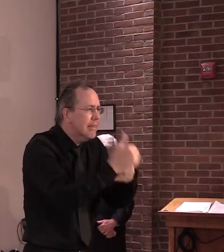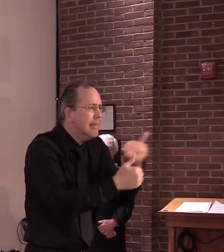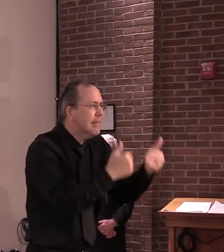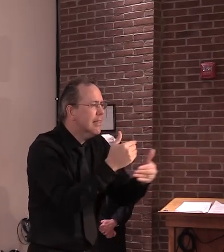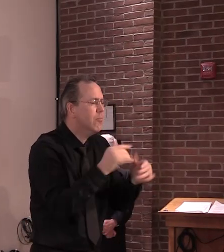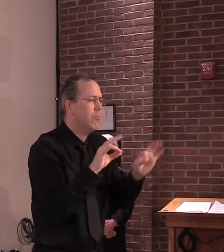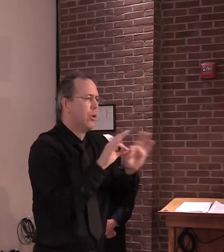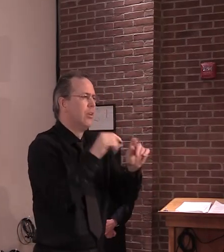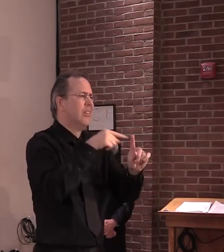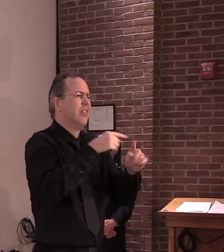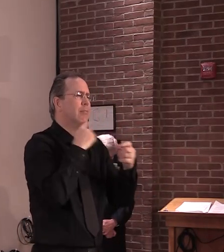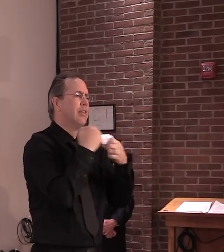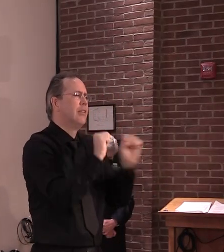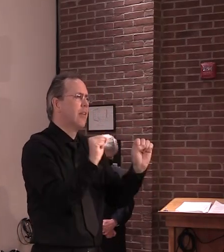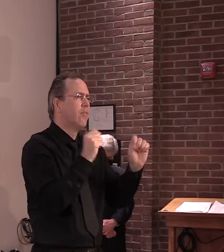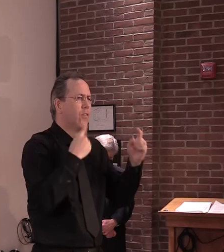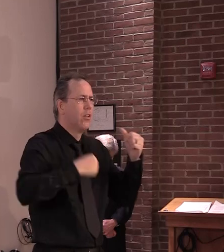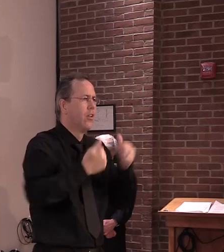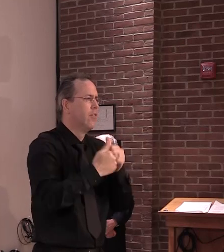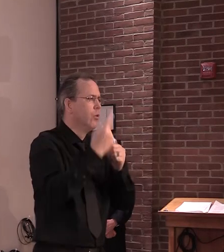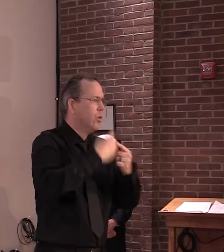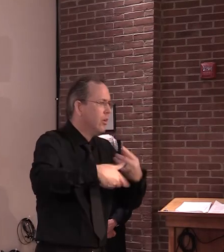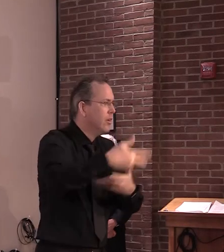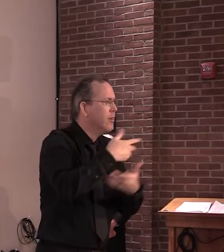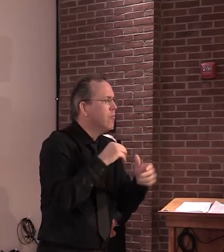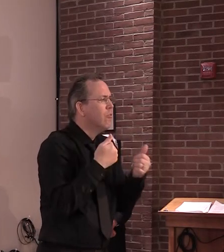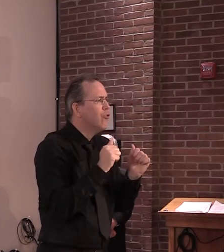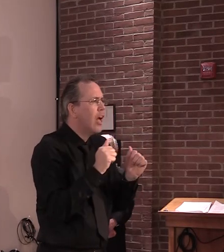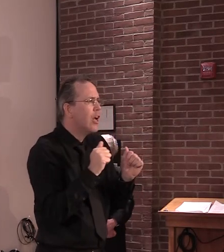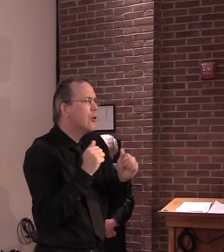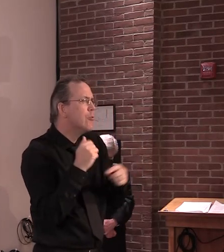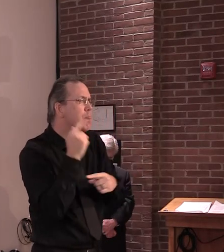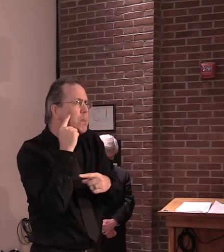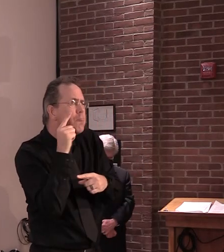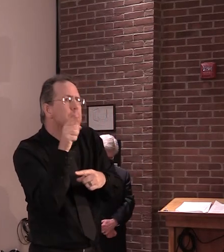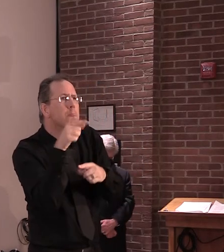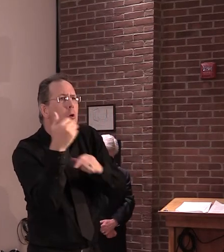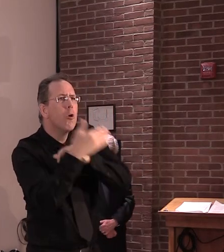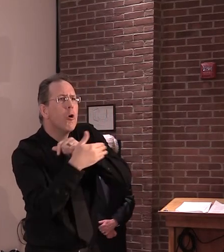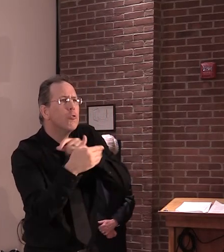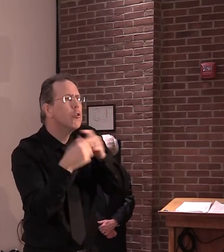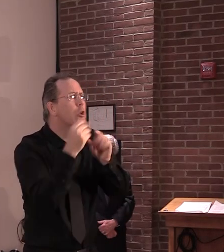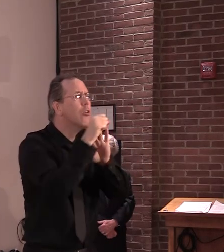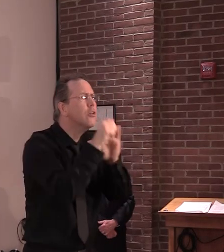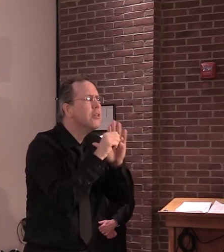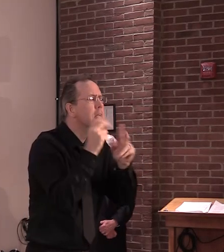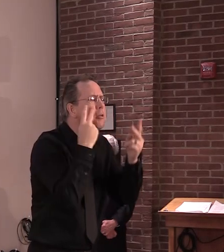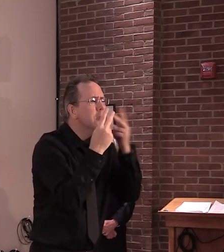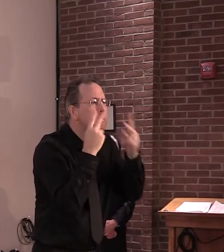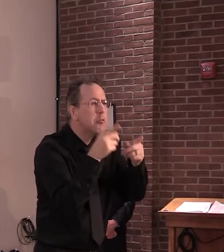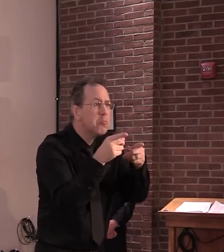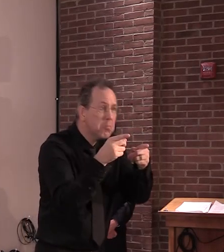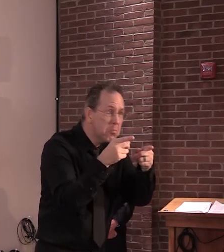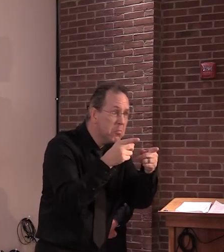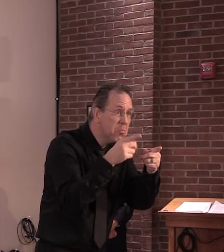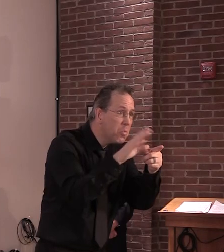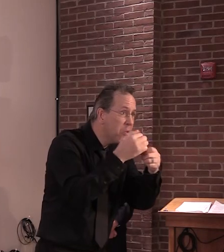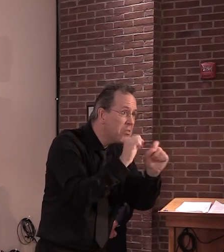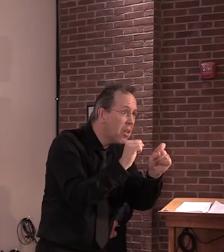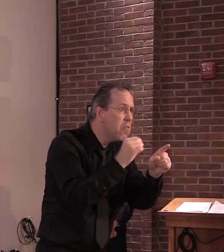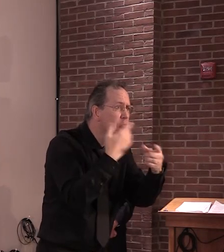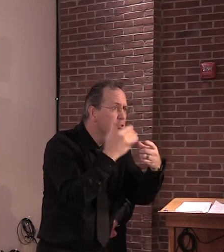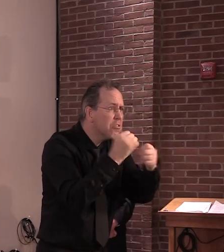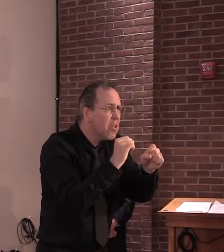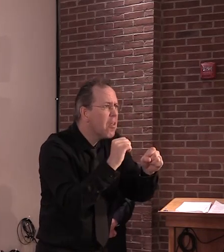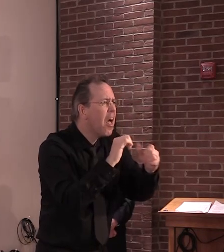from places that had an experience a little earlier than ours and see what we can do in that regard. But those are really